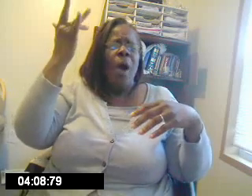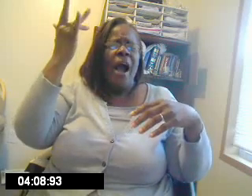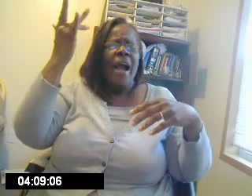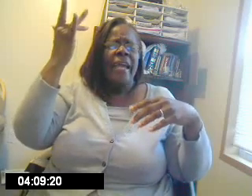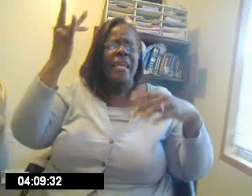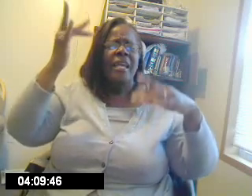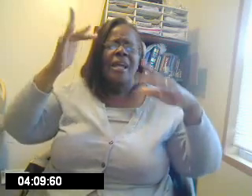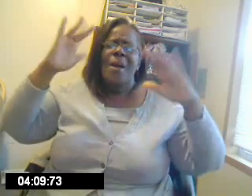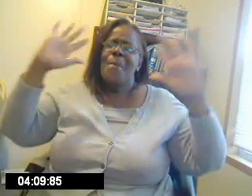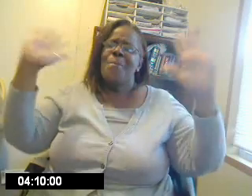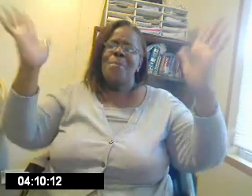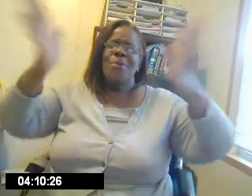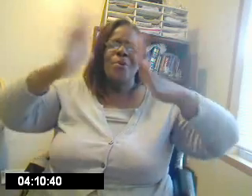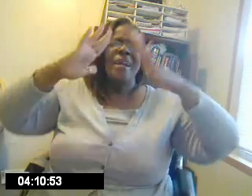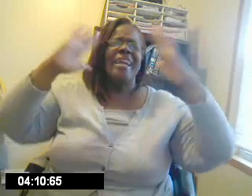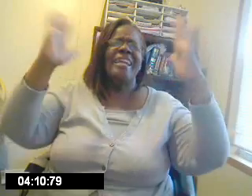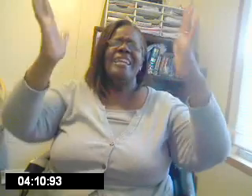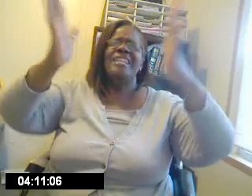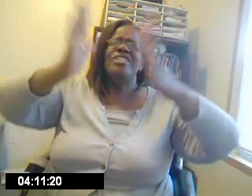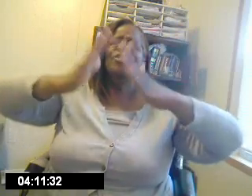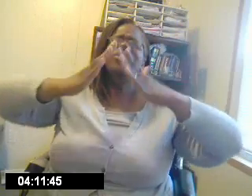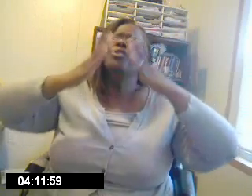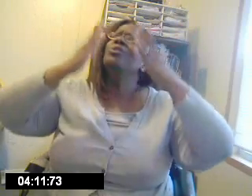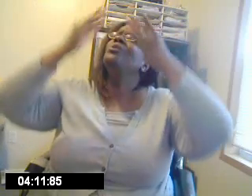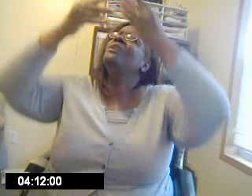why praise you and